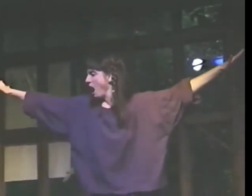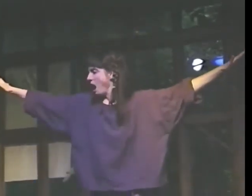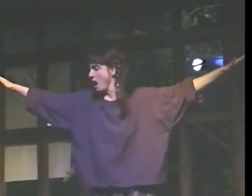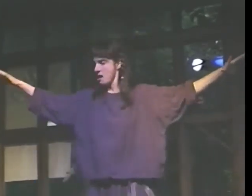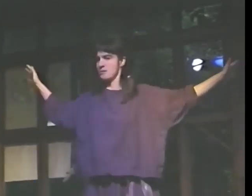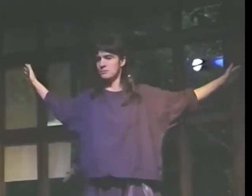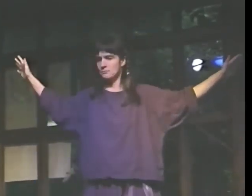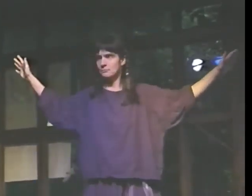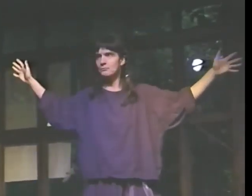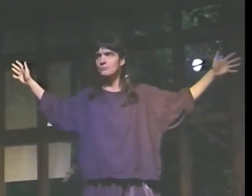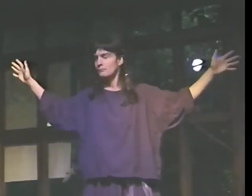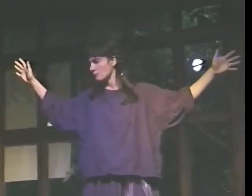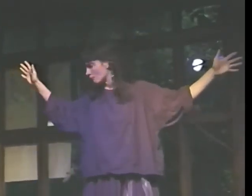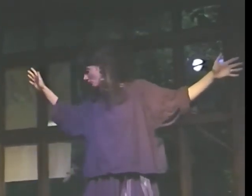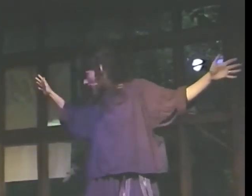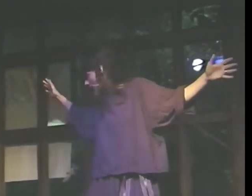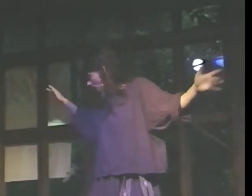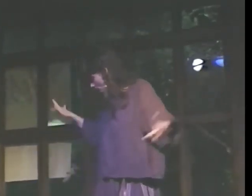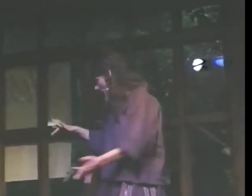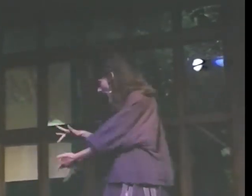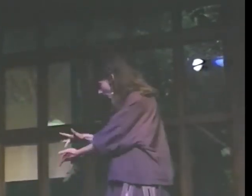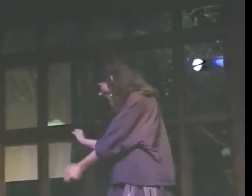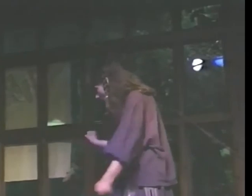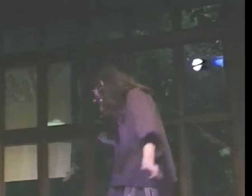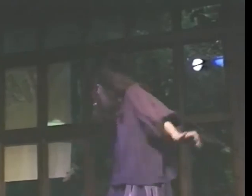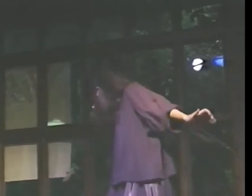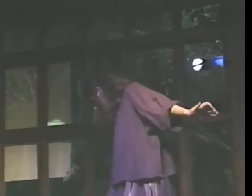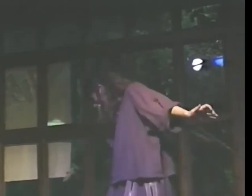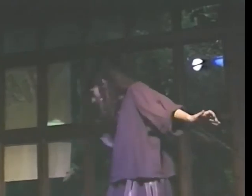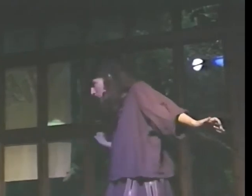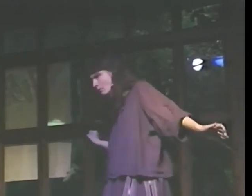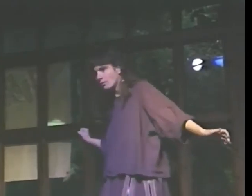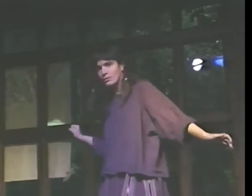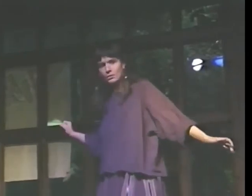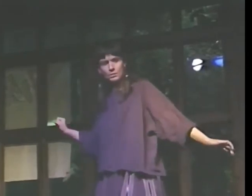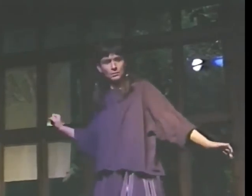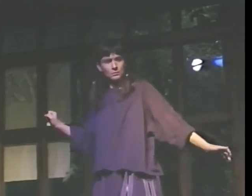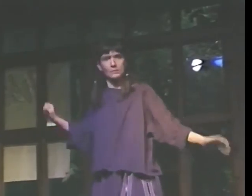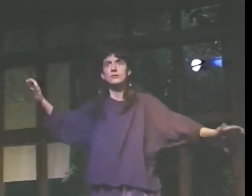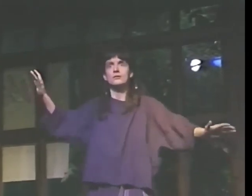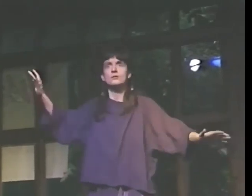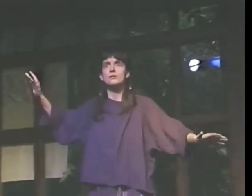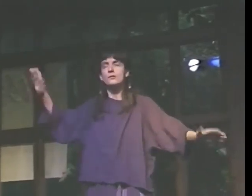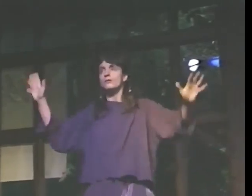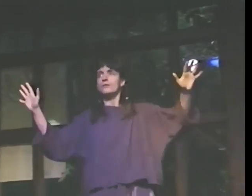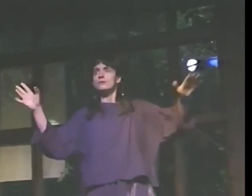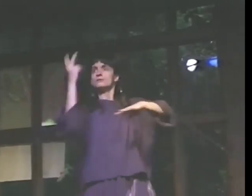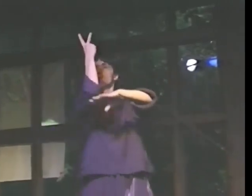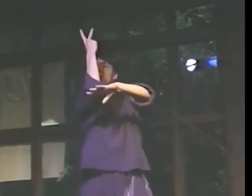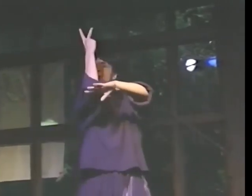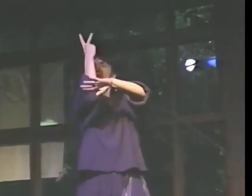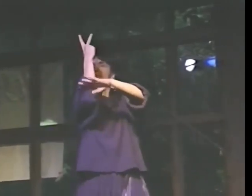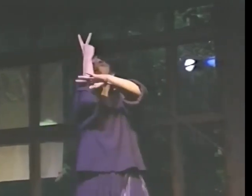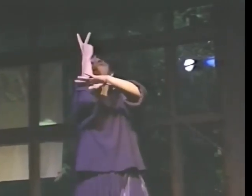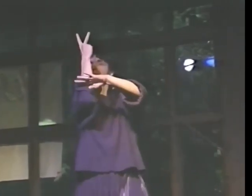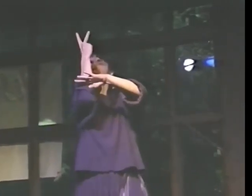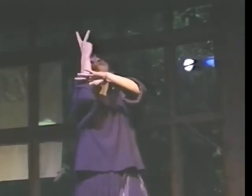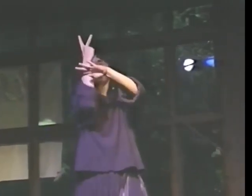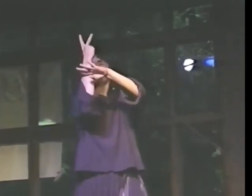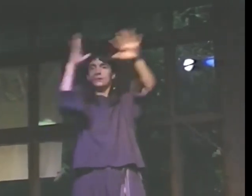The black hole. Language tyrant disappears into the black hole. The ladder is consumed